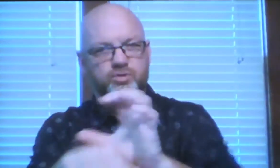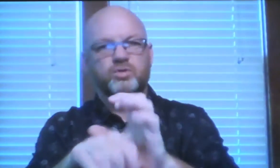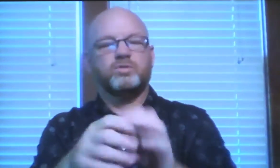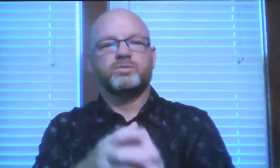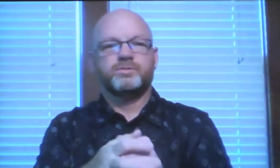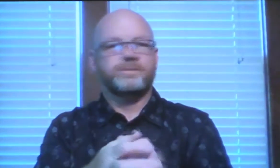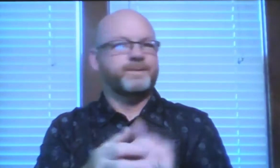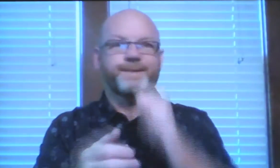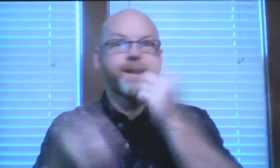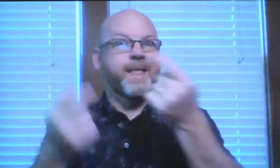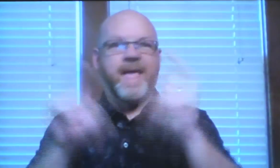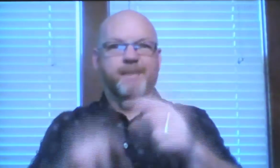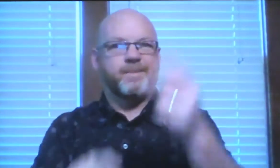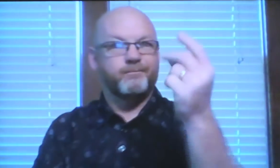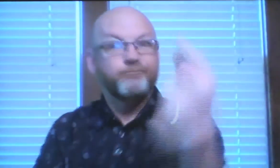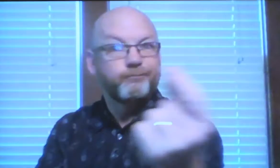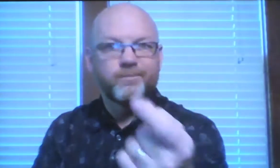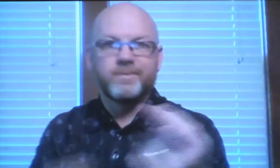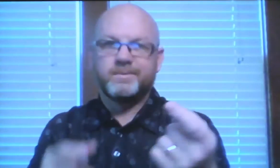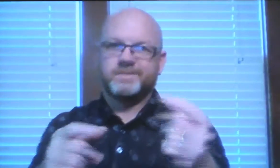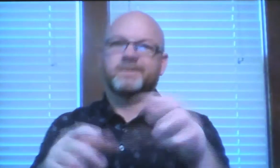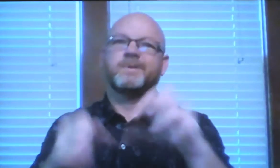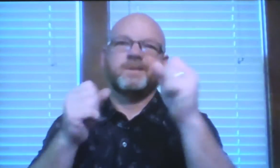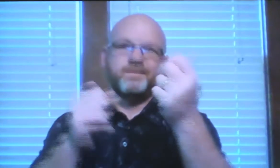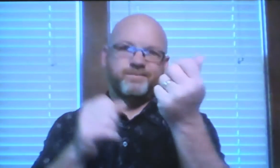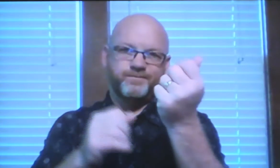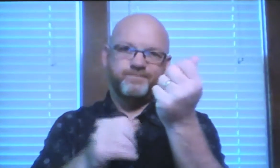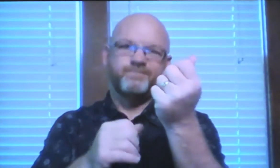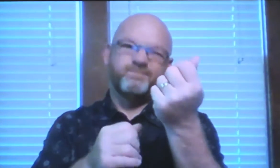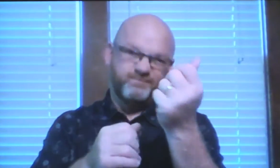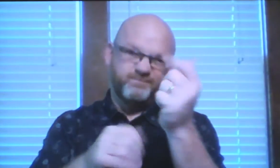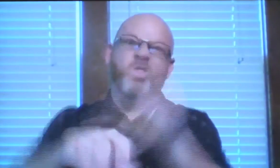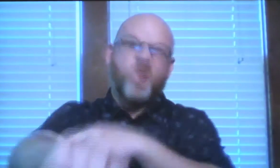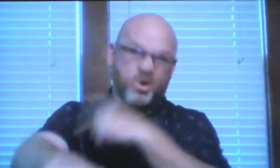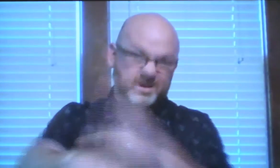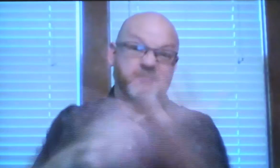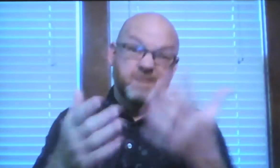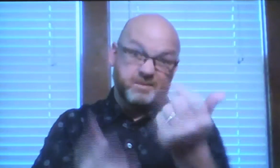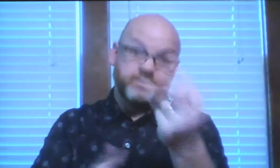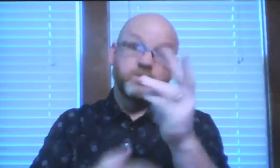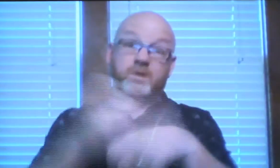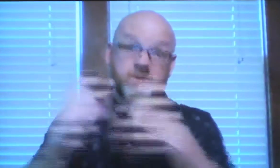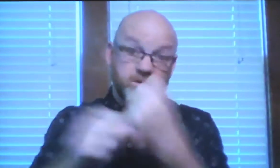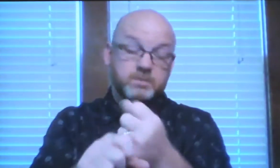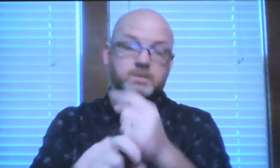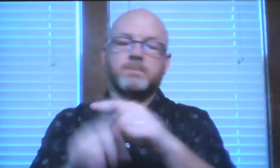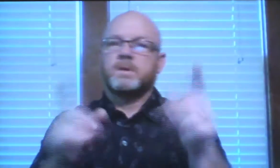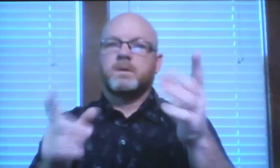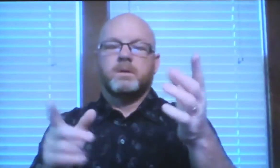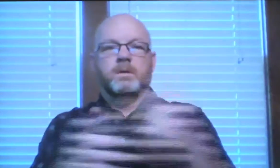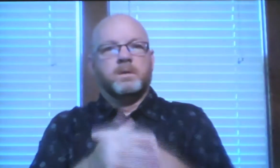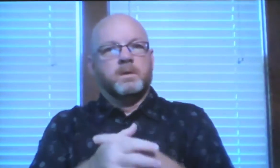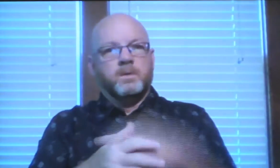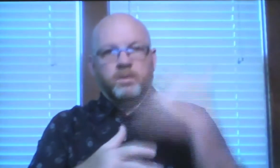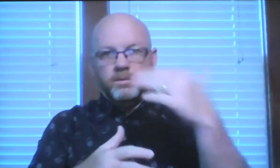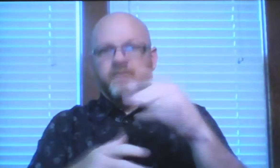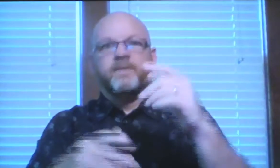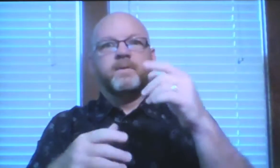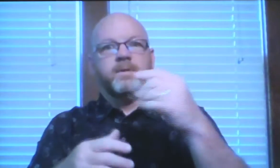So Corinth, again, became a strong church. It actually took quite a few years.